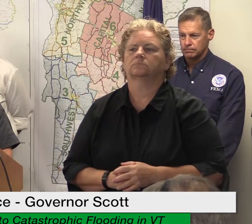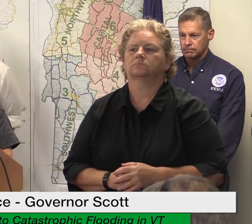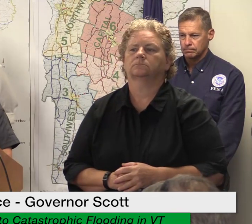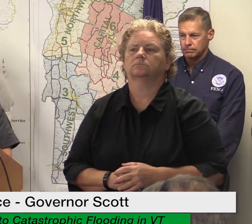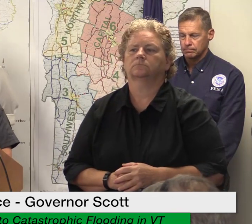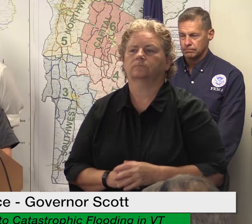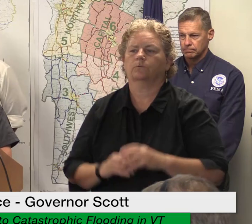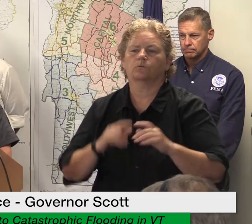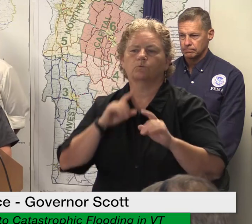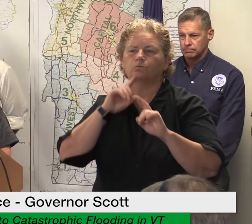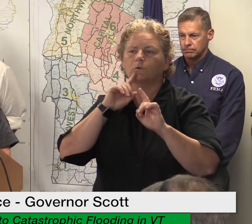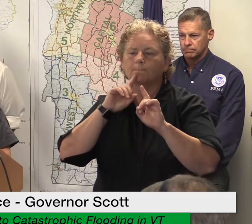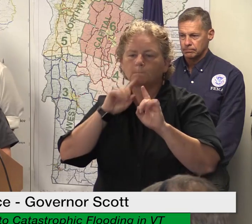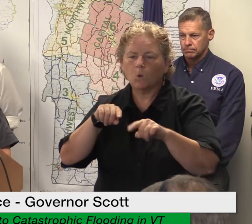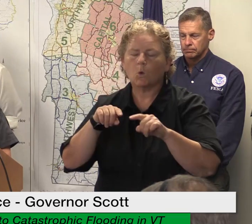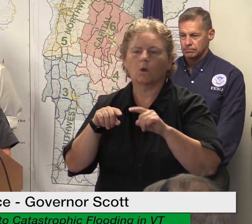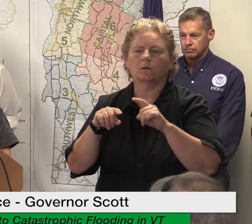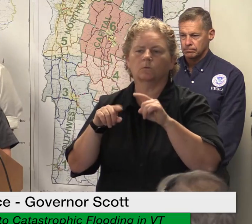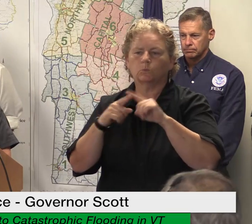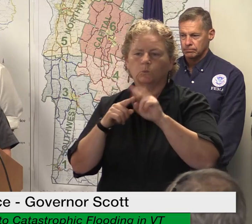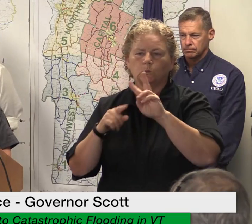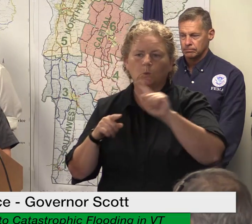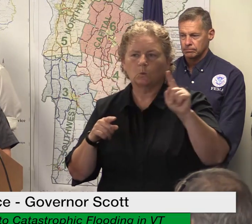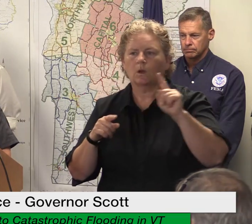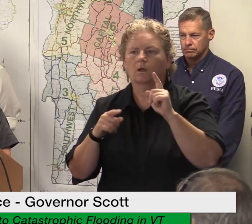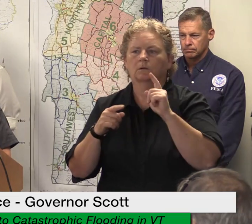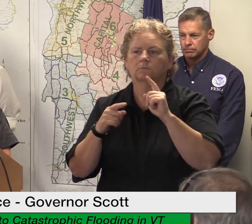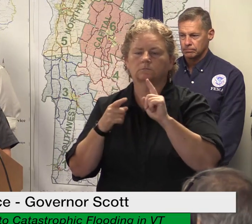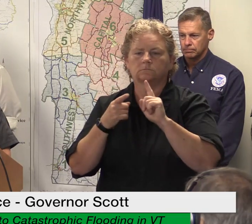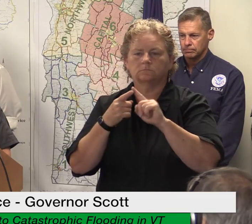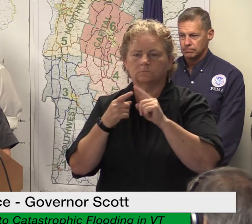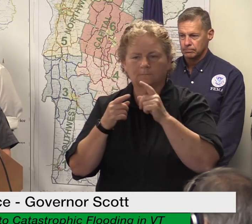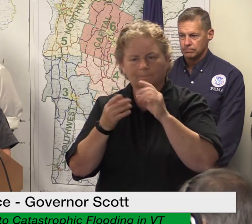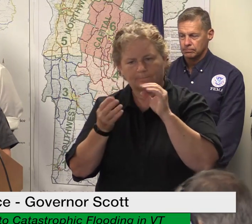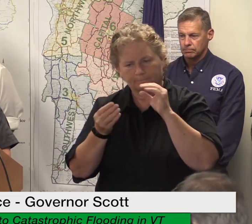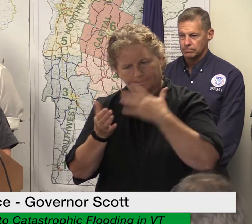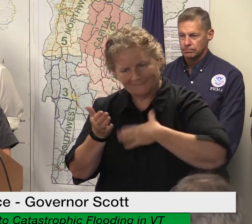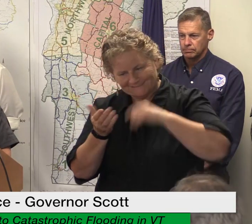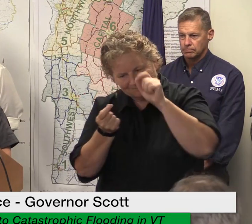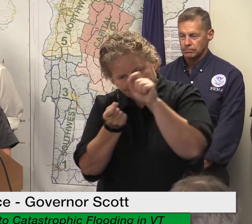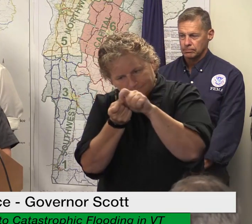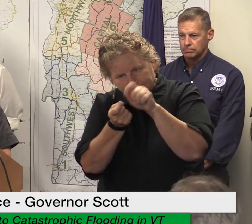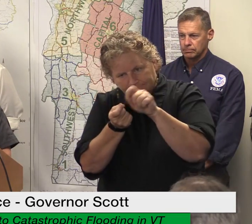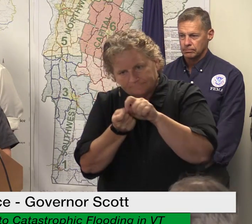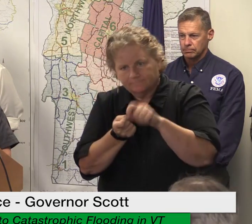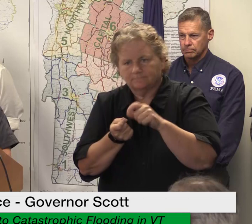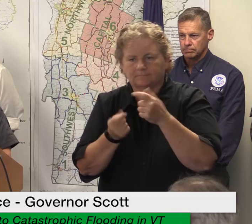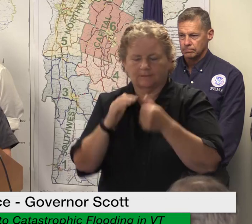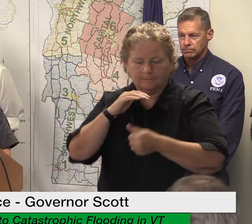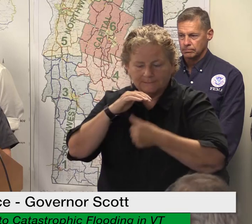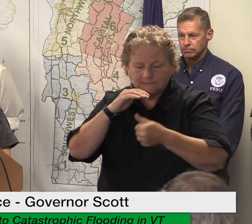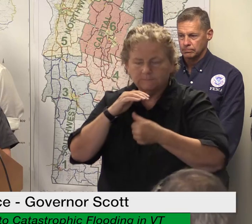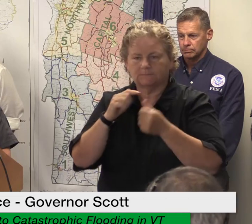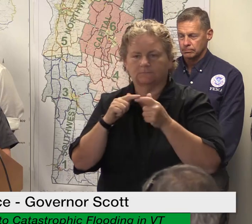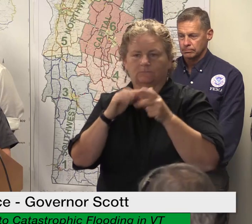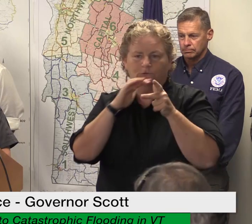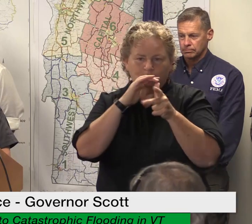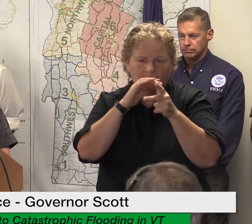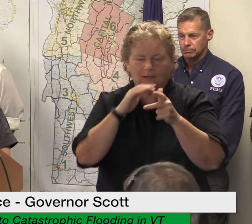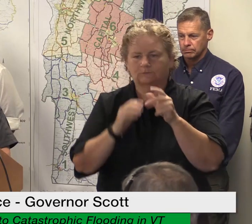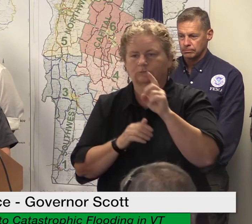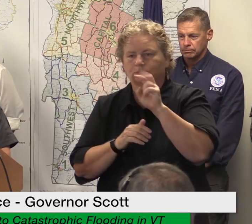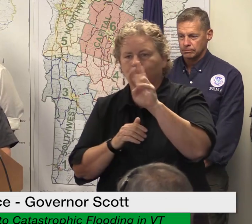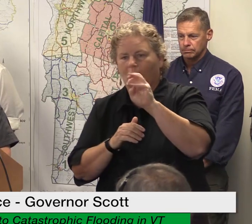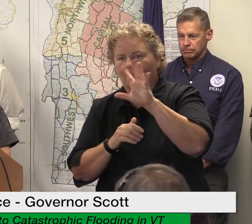as the governor said it's residences driveways yards vehicles everything that this flooding damage has accounted